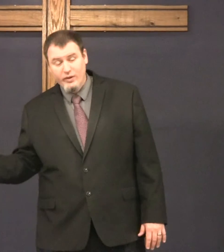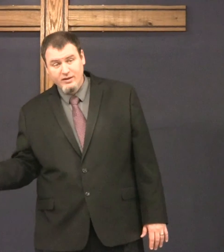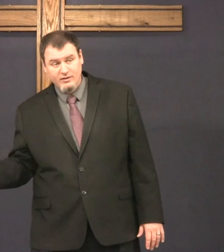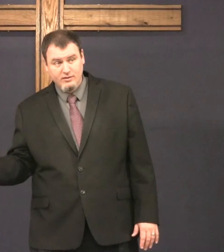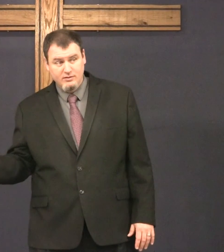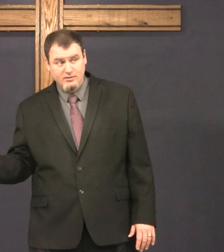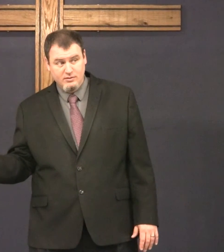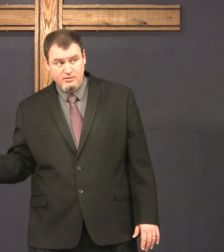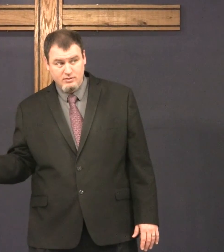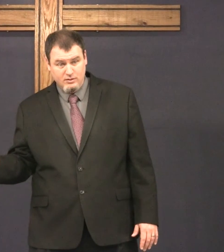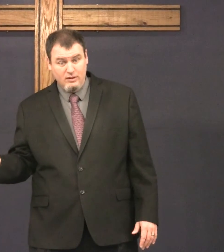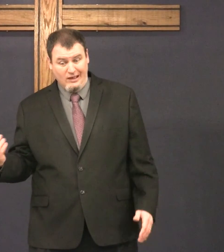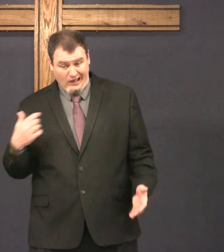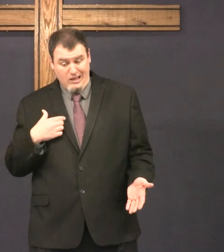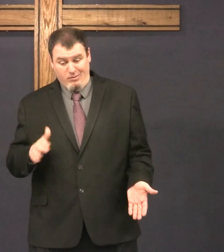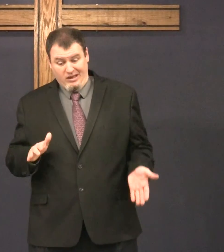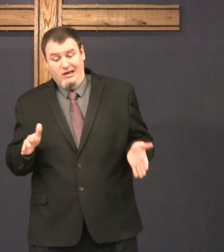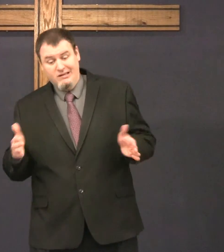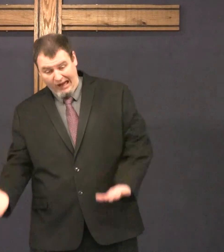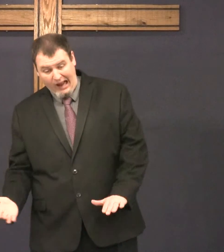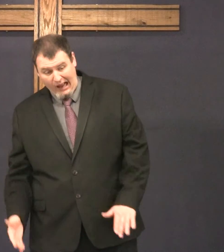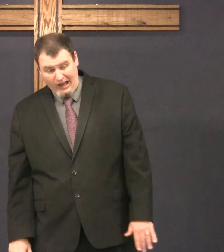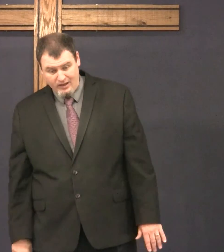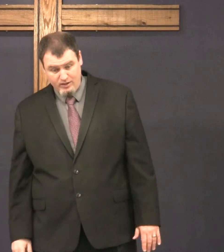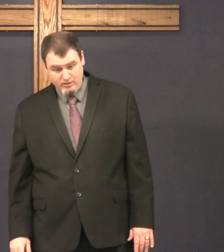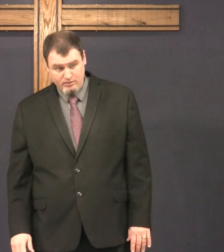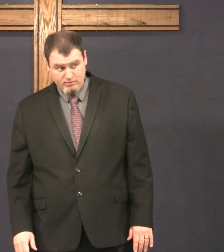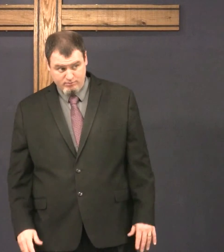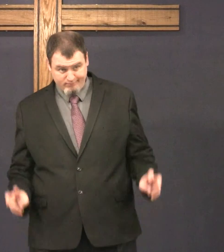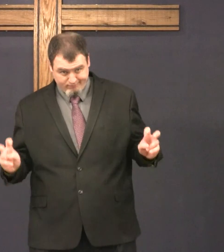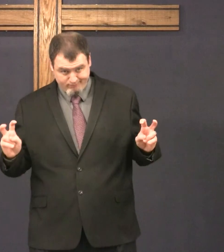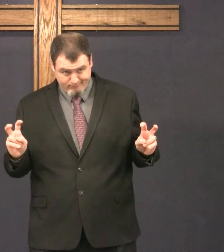He said, I'm going, I'm going to die.